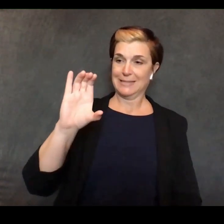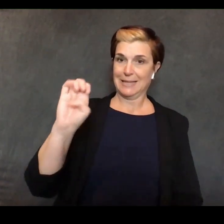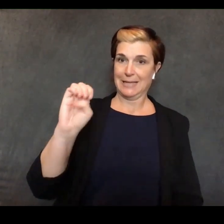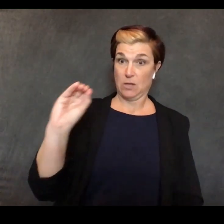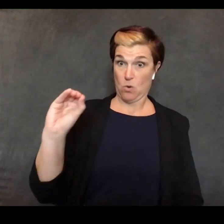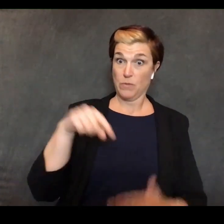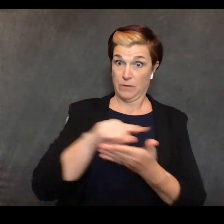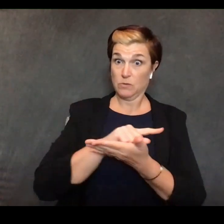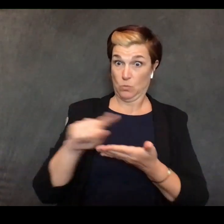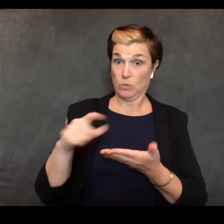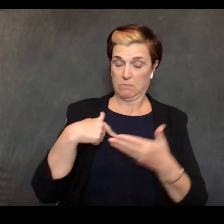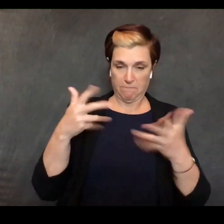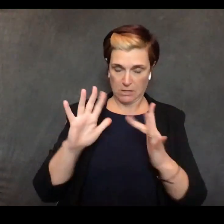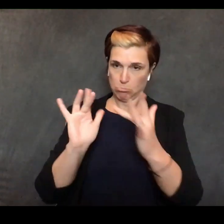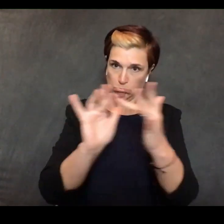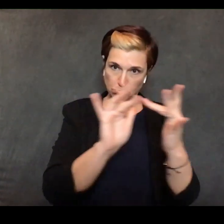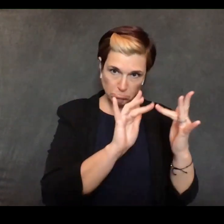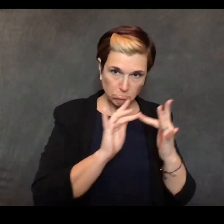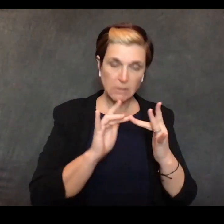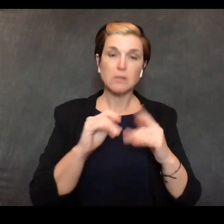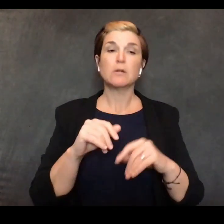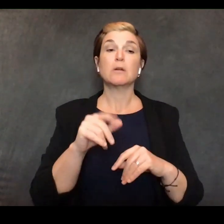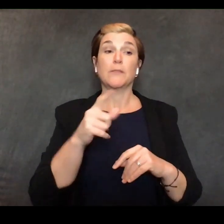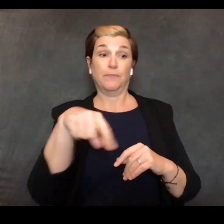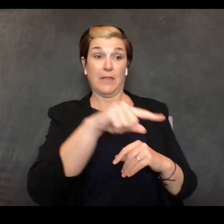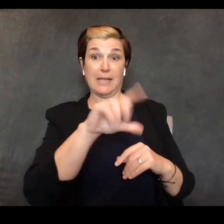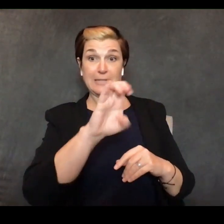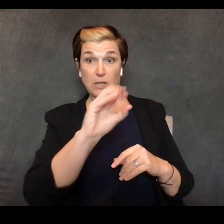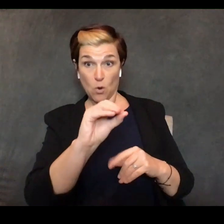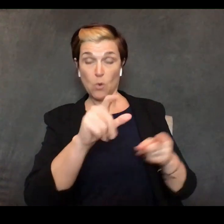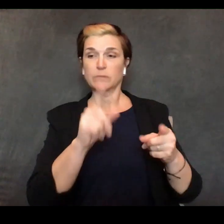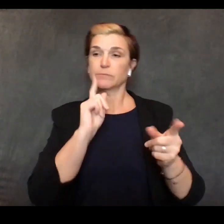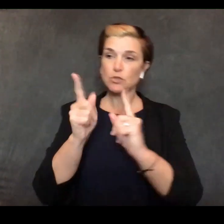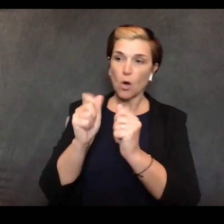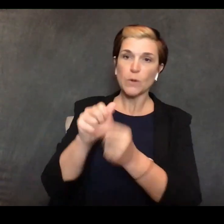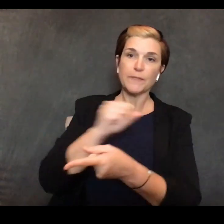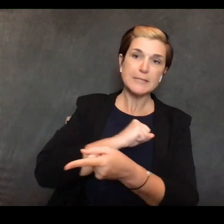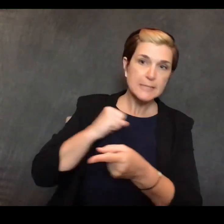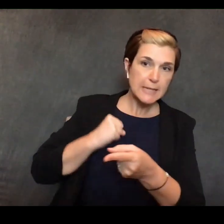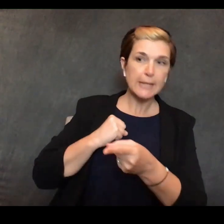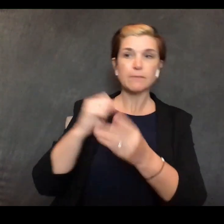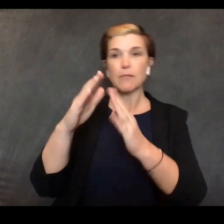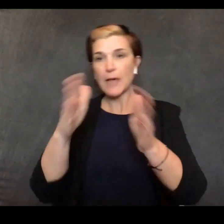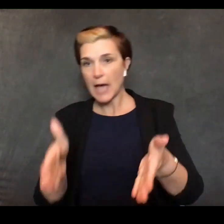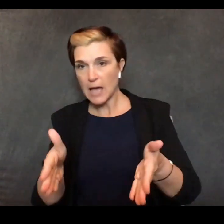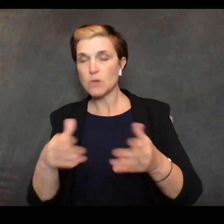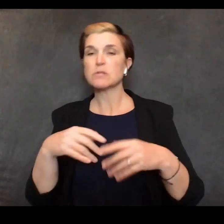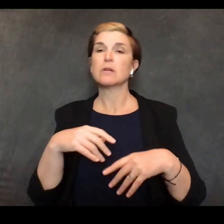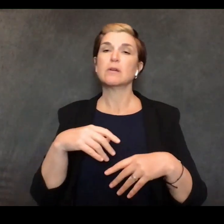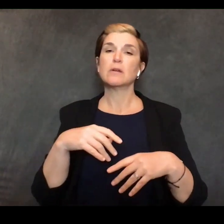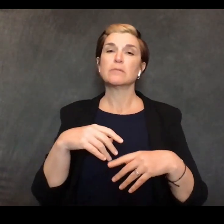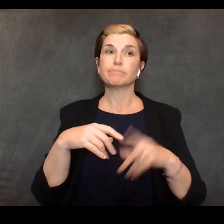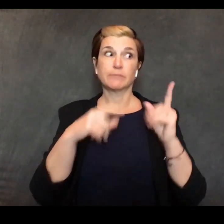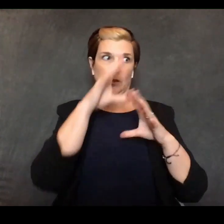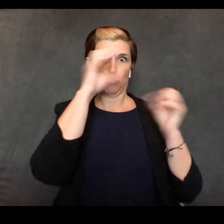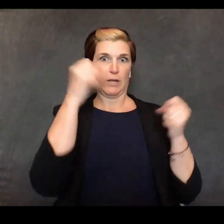ceos have had conversations with the senate and the house as the president said i was up with a subset of the republican